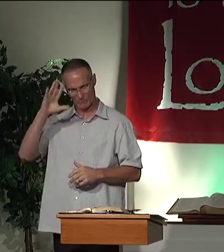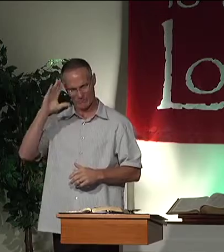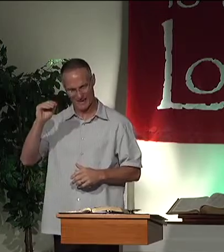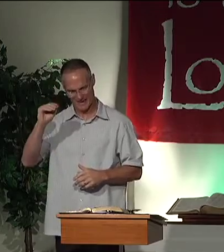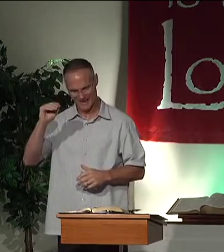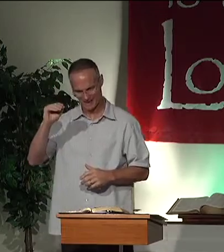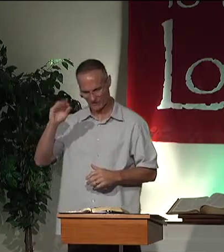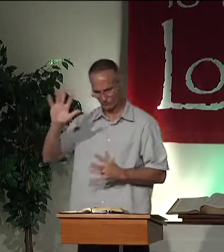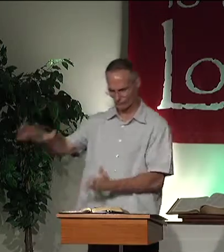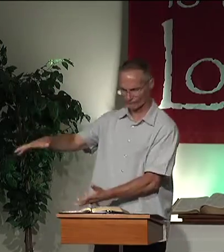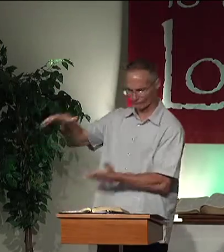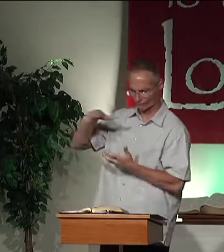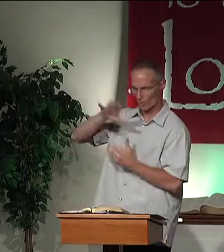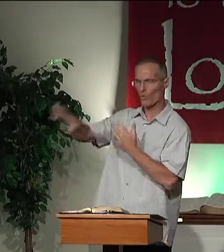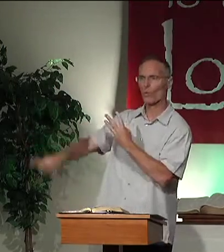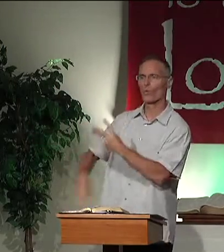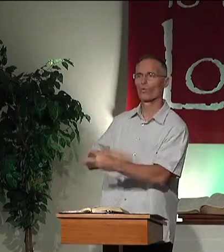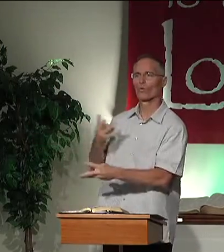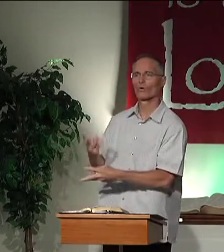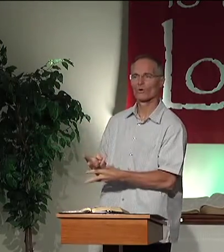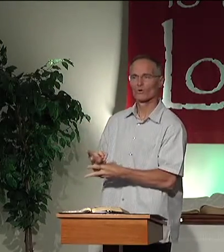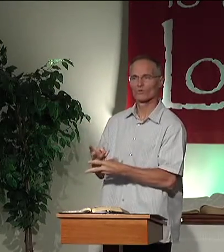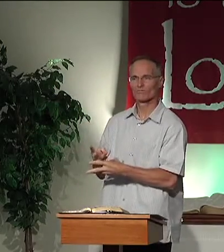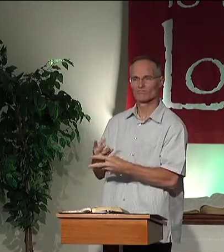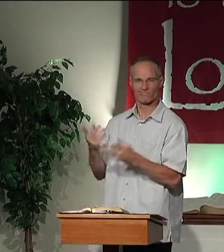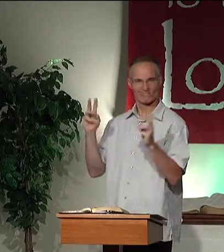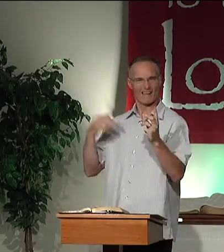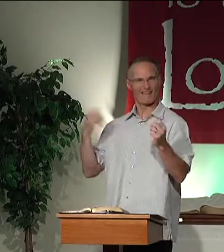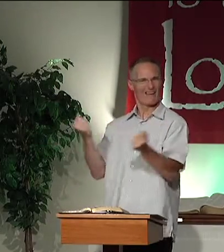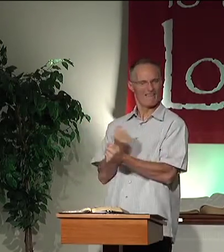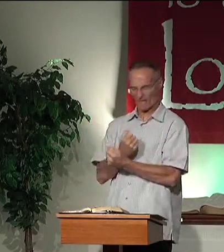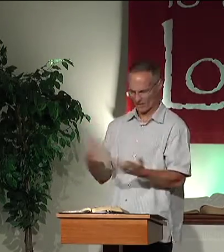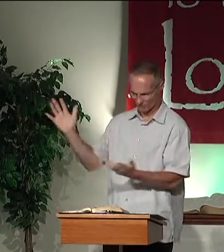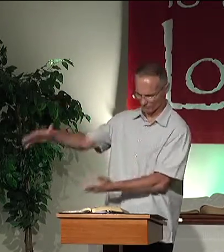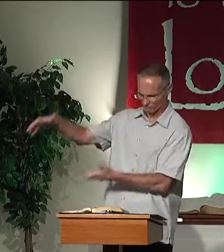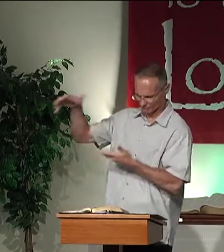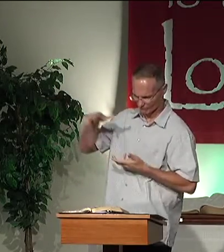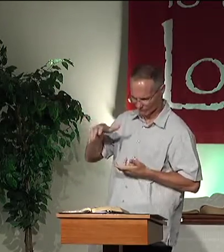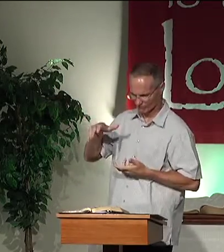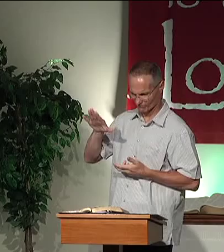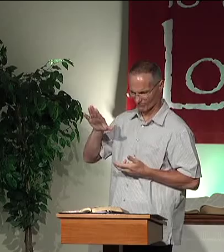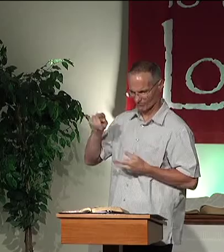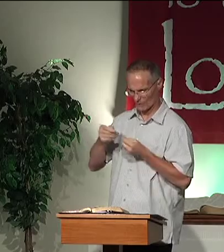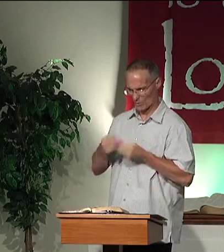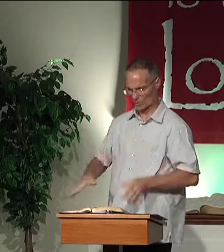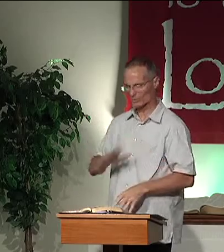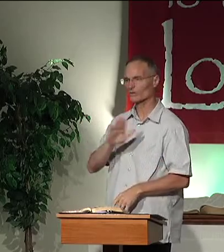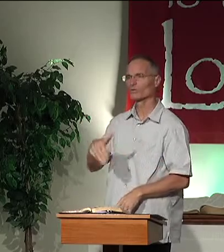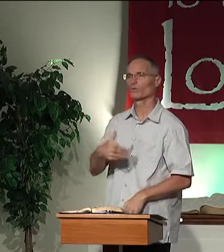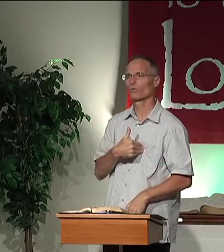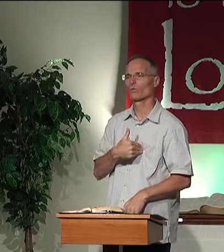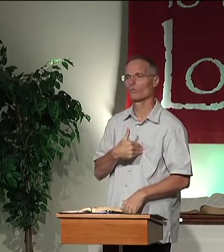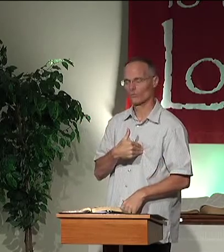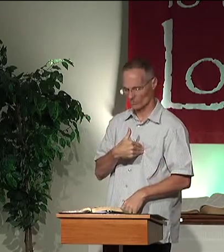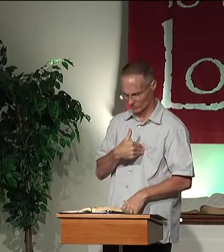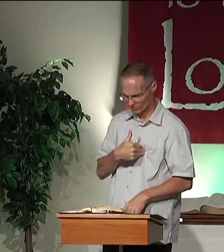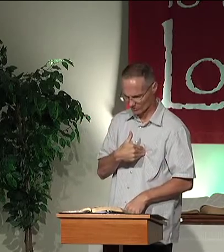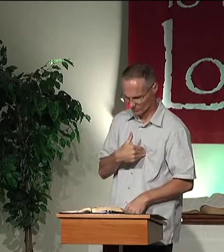What good is it for a man to gain the whole world, to have everything, yet forfeit his